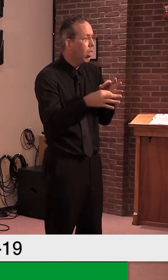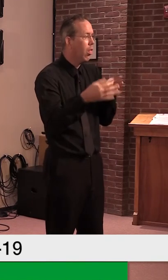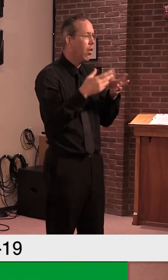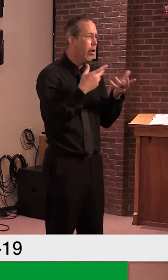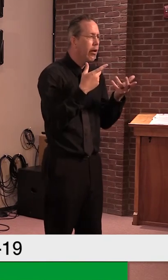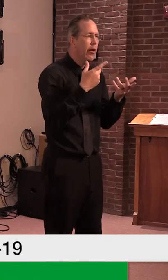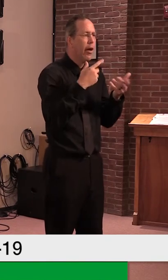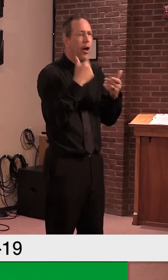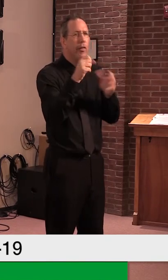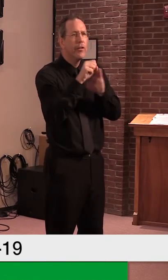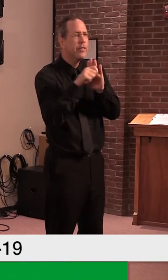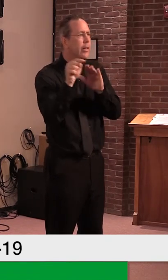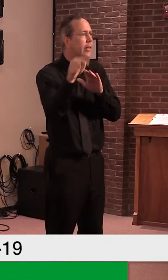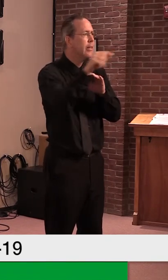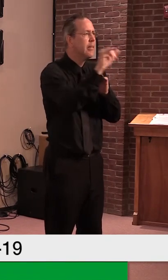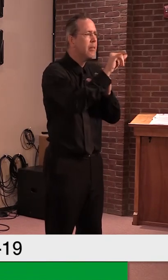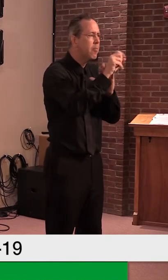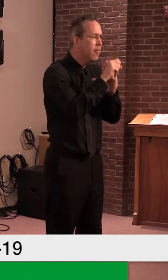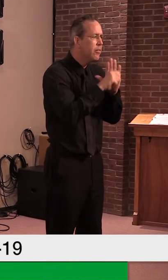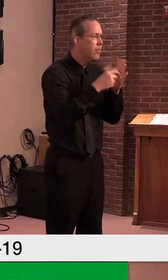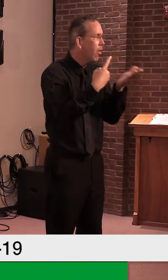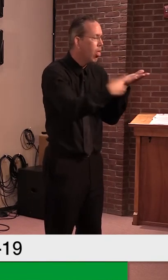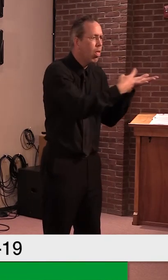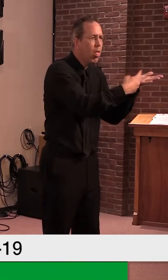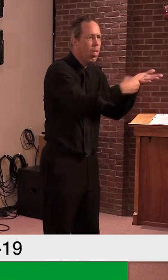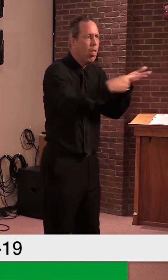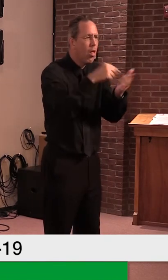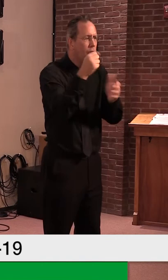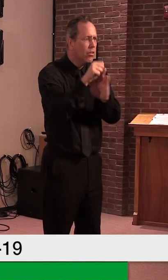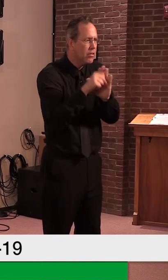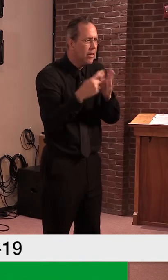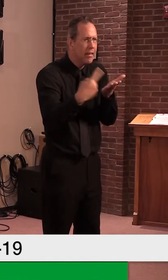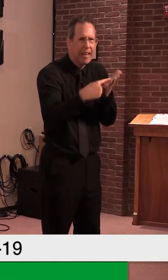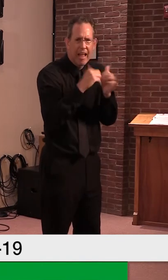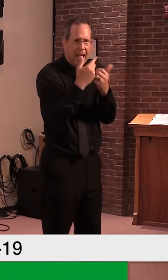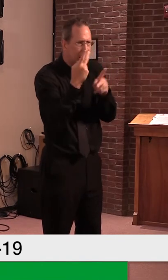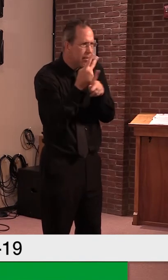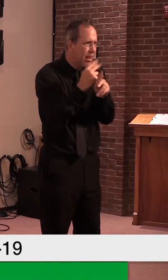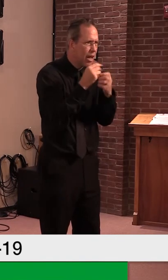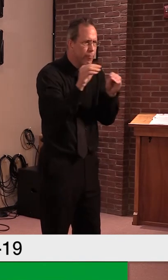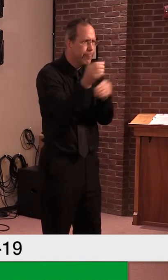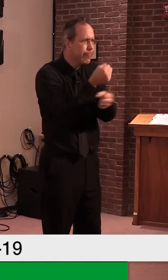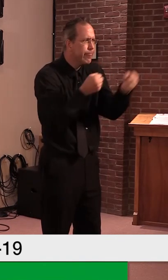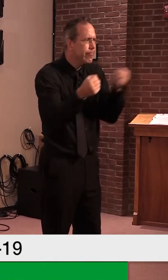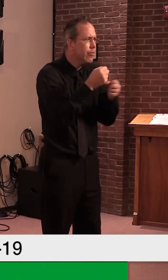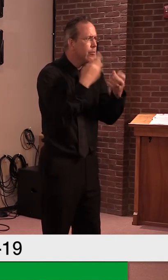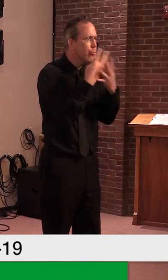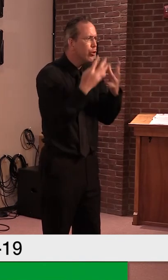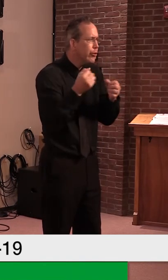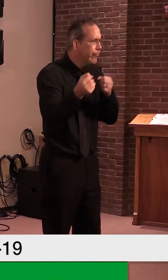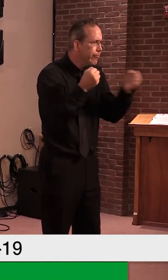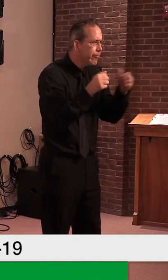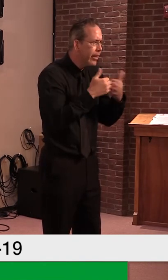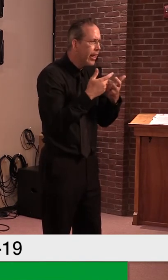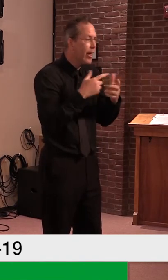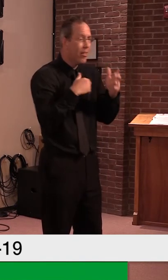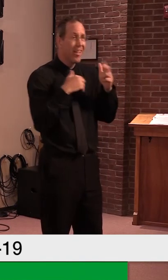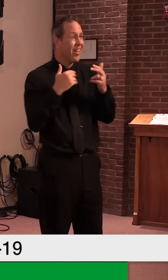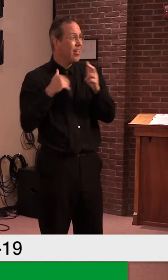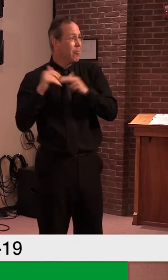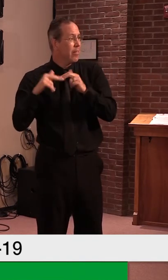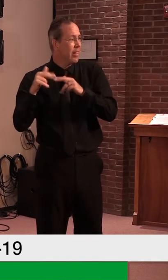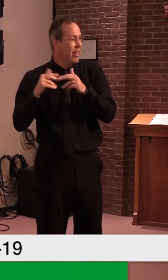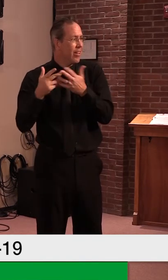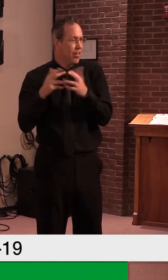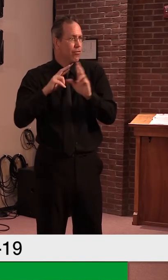to, you know, why we discuss, fund, construct, construct and move to a new facility. But at the same time,